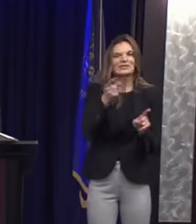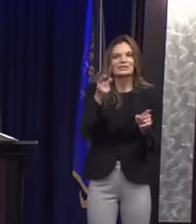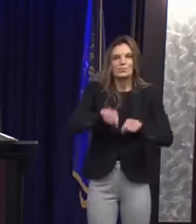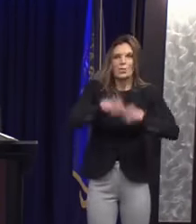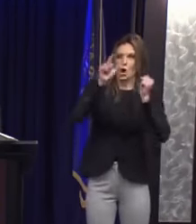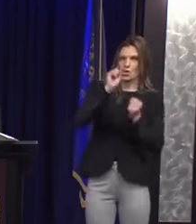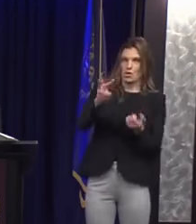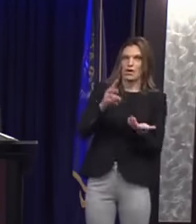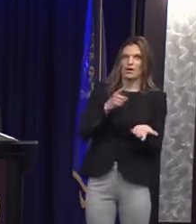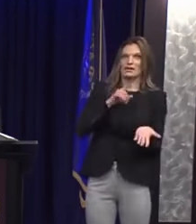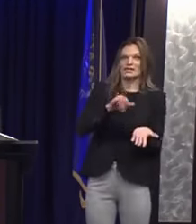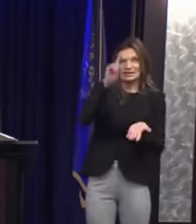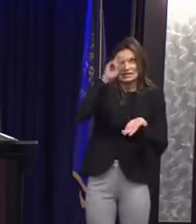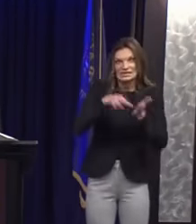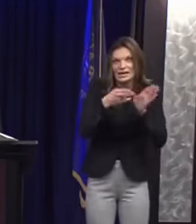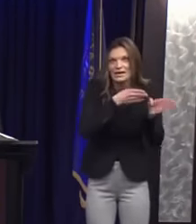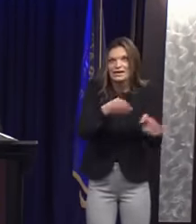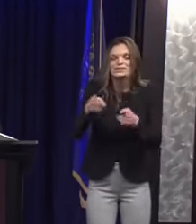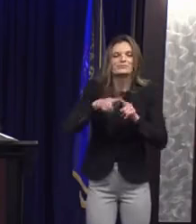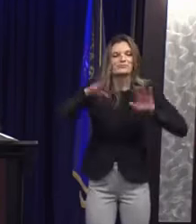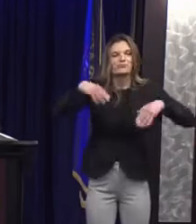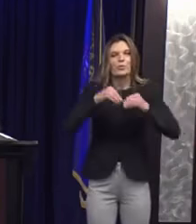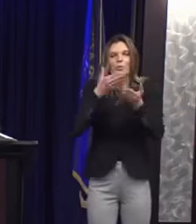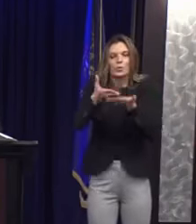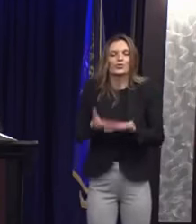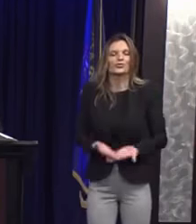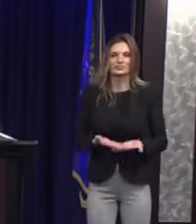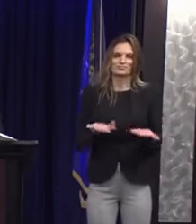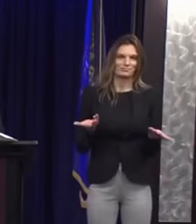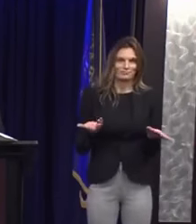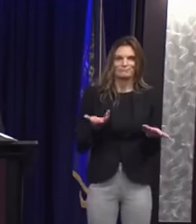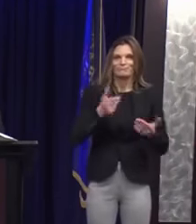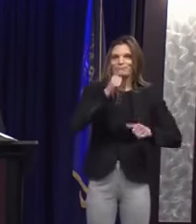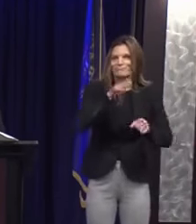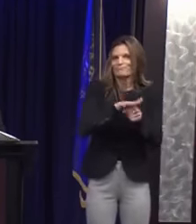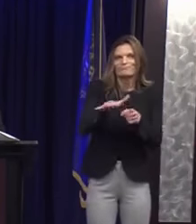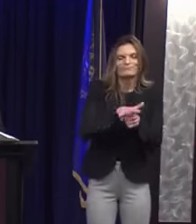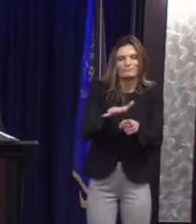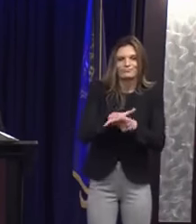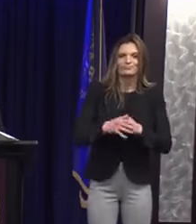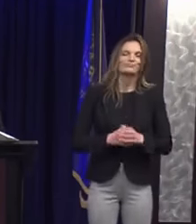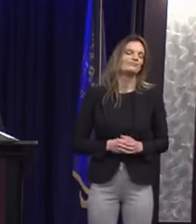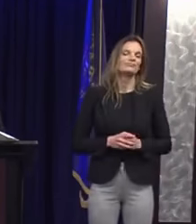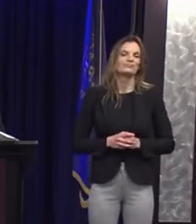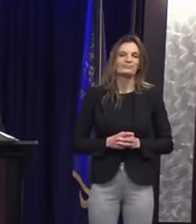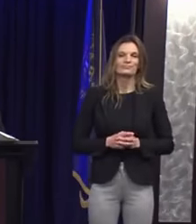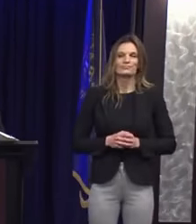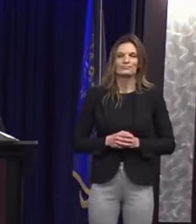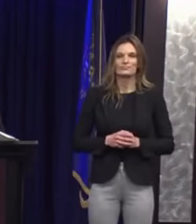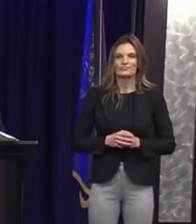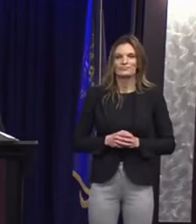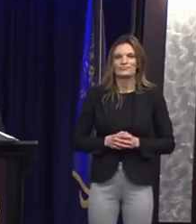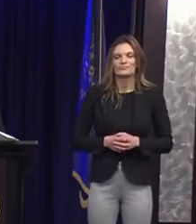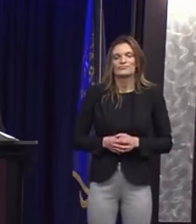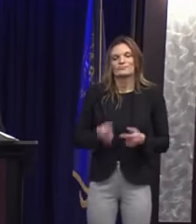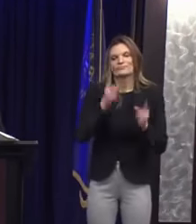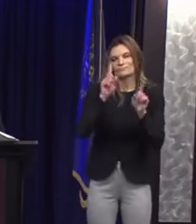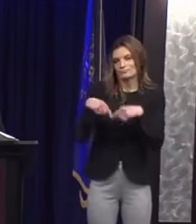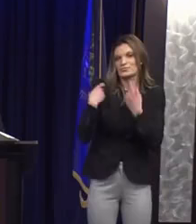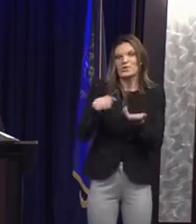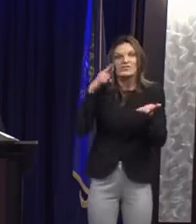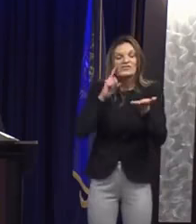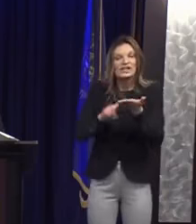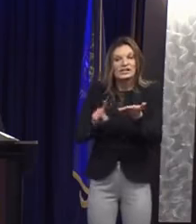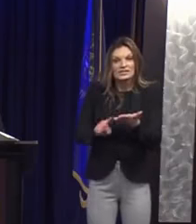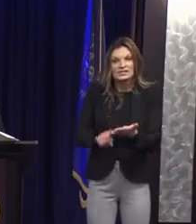by those who circulated petitions in support of Unlock Michigan. Our investigation found